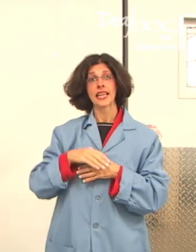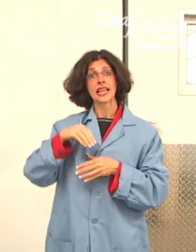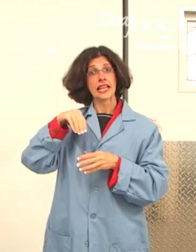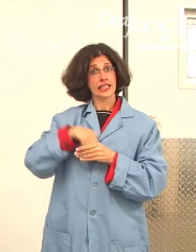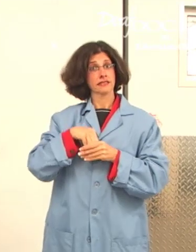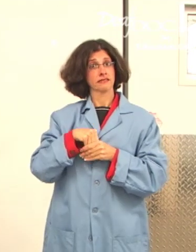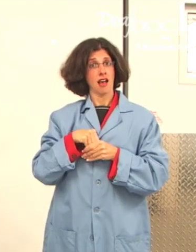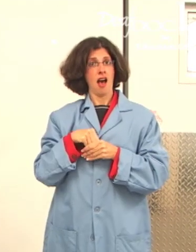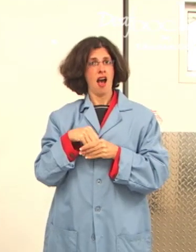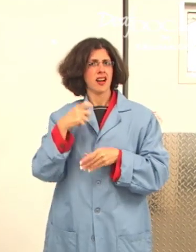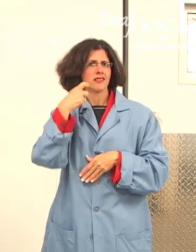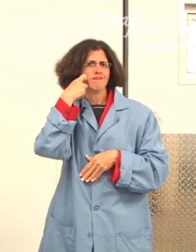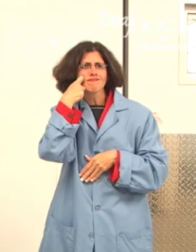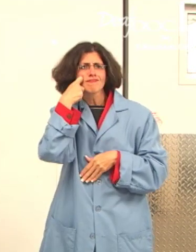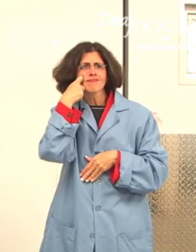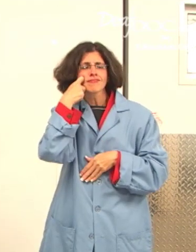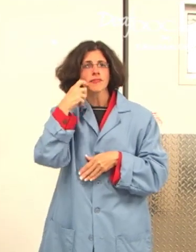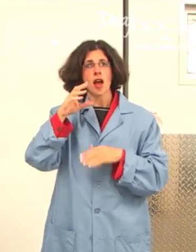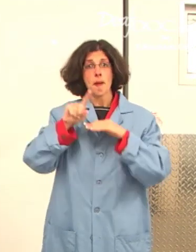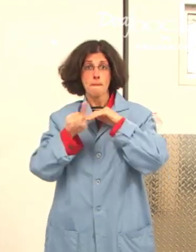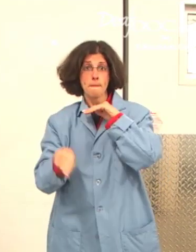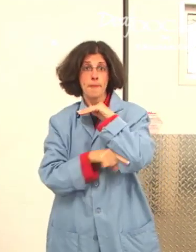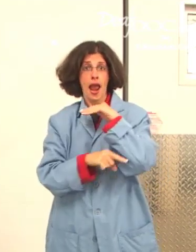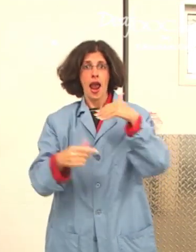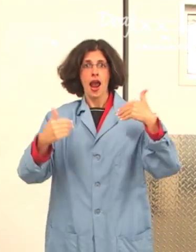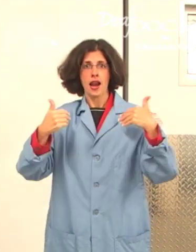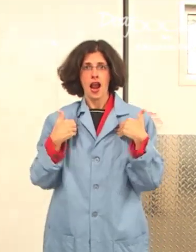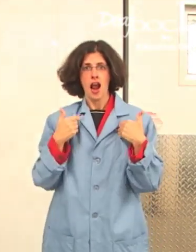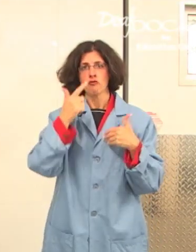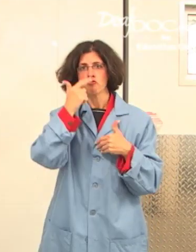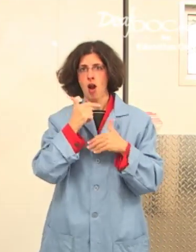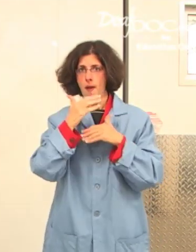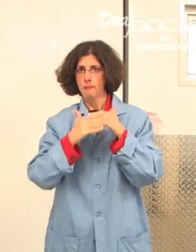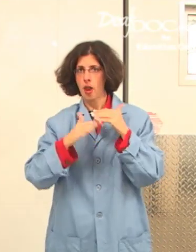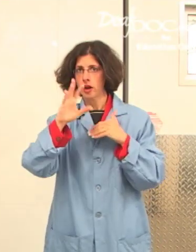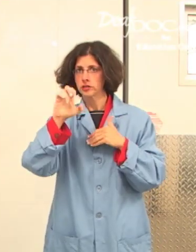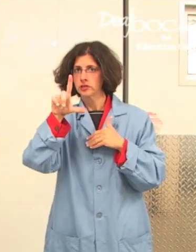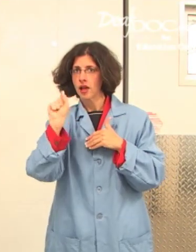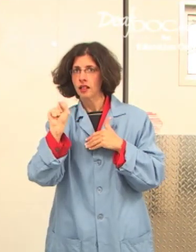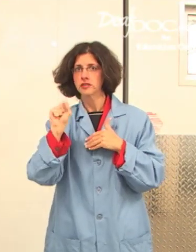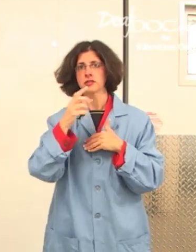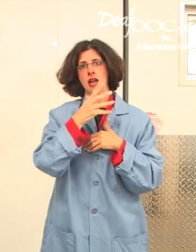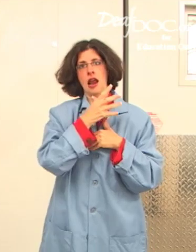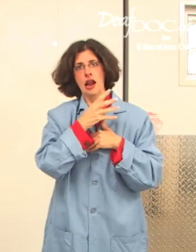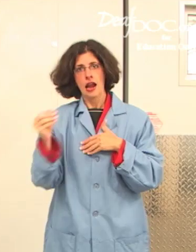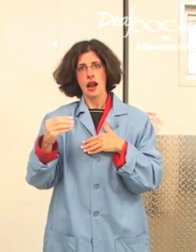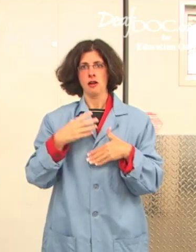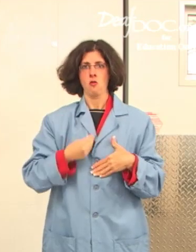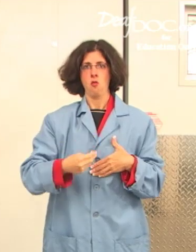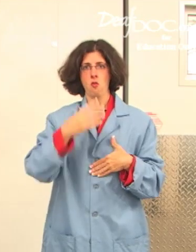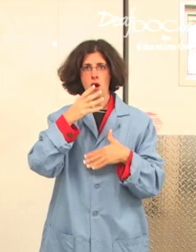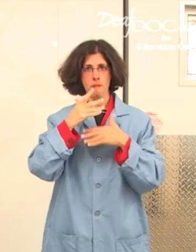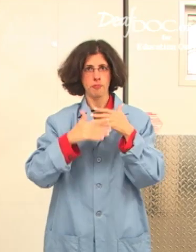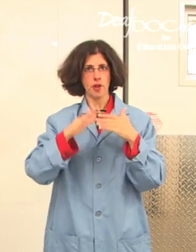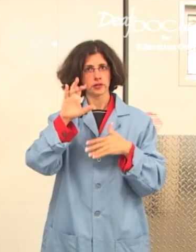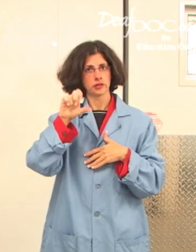This top bag recently had the remaining red and white blood cells.